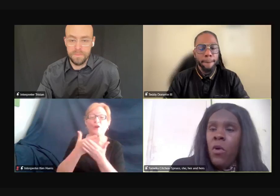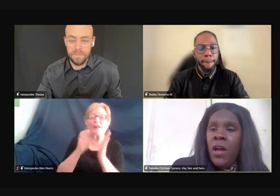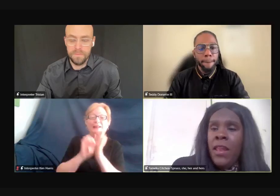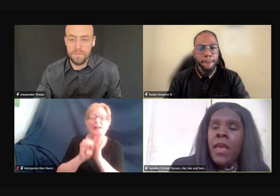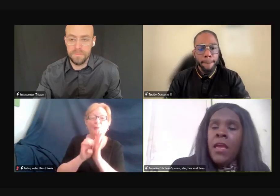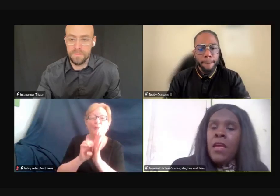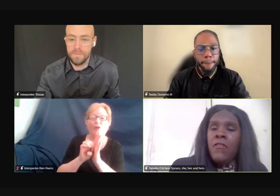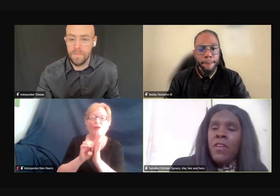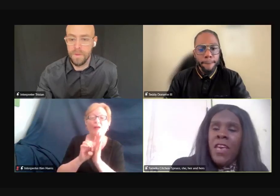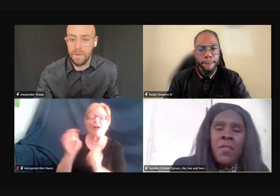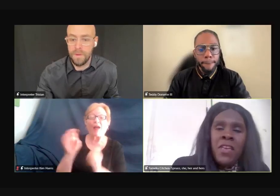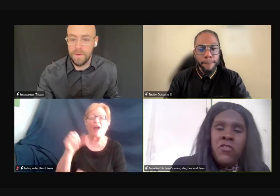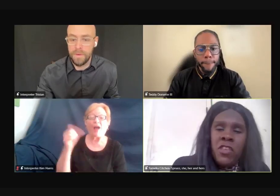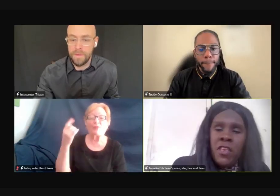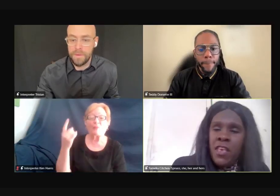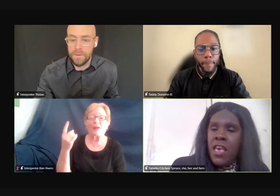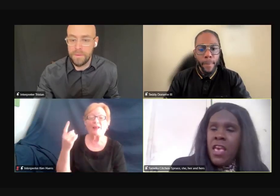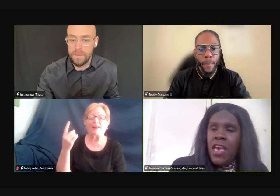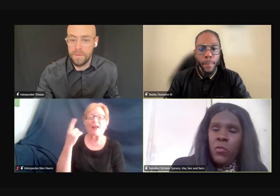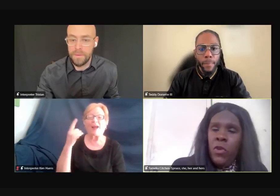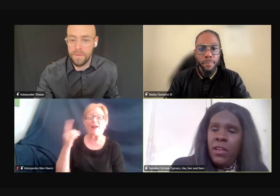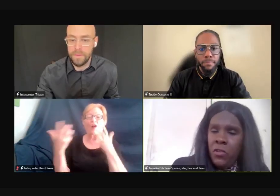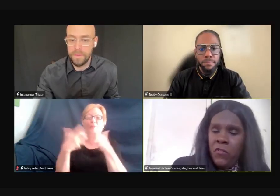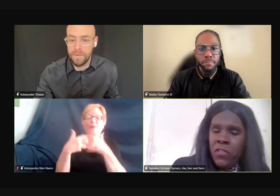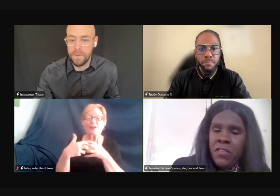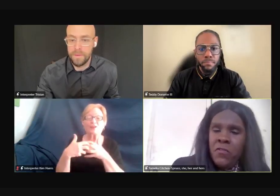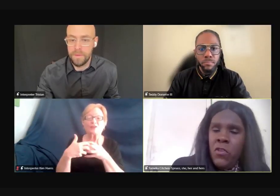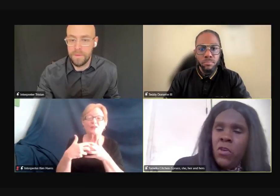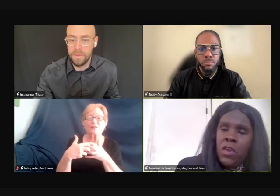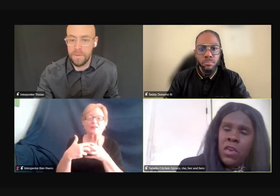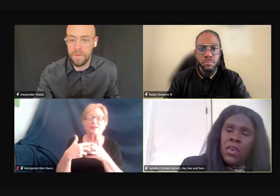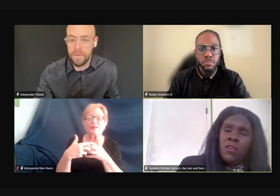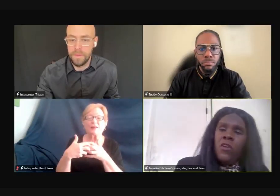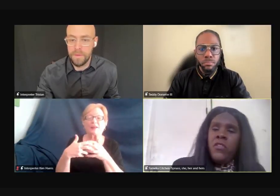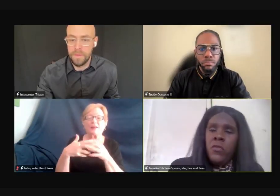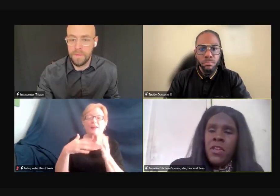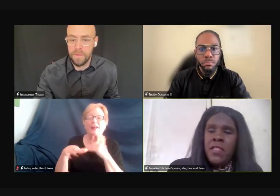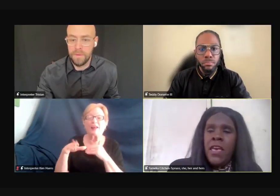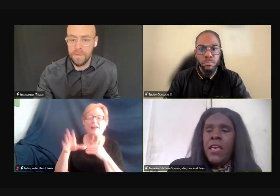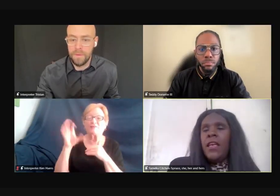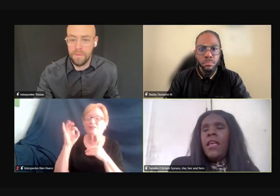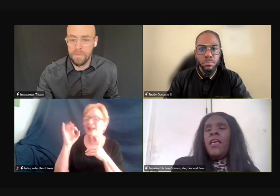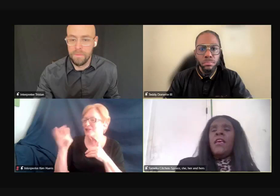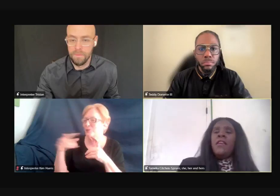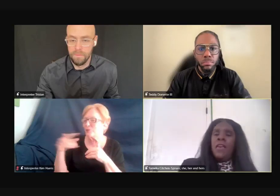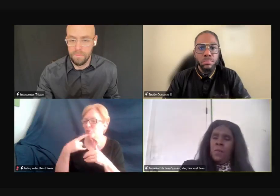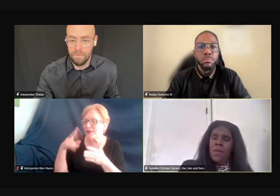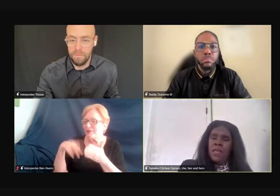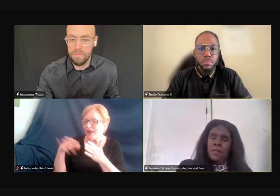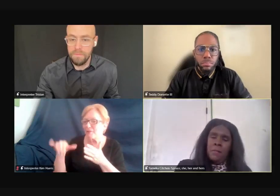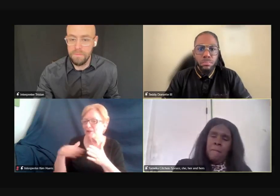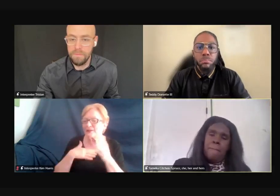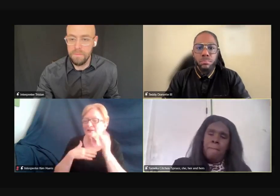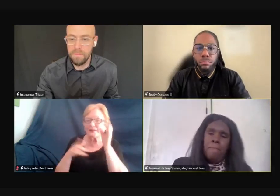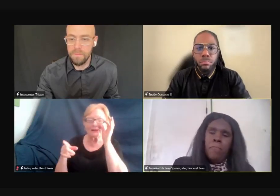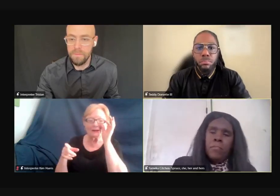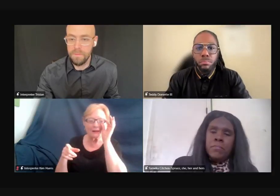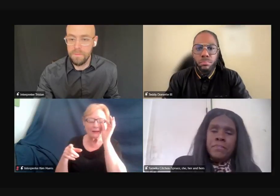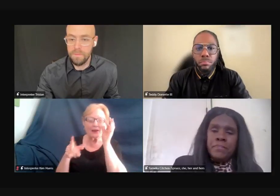Another one of accommodation and work of the police if you want to read that comment.